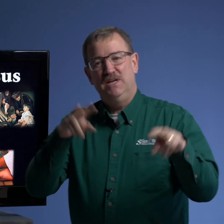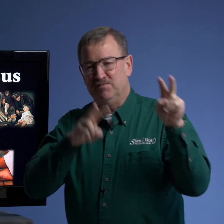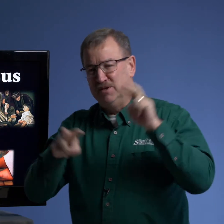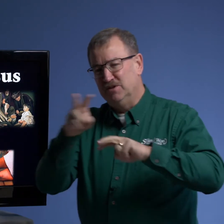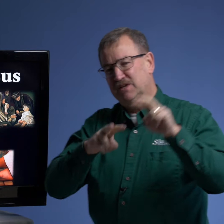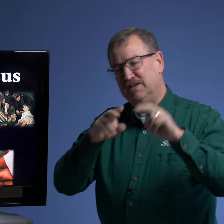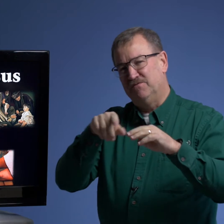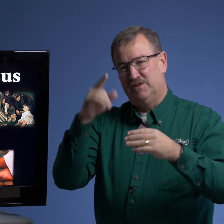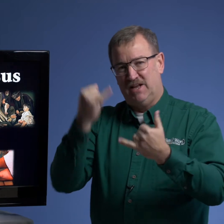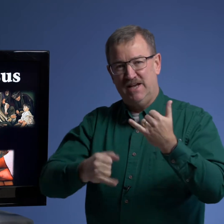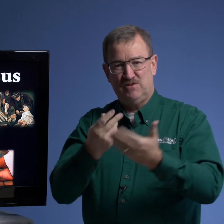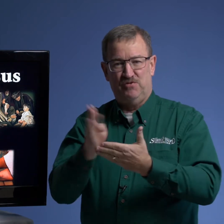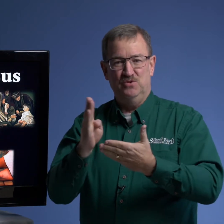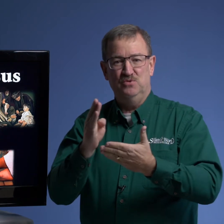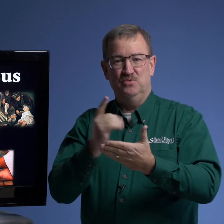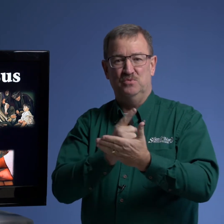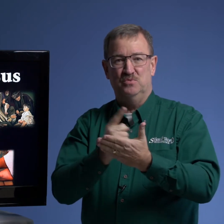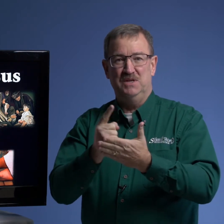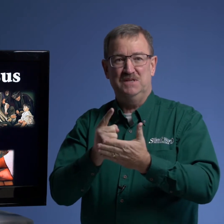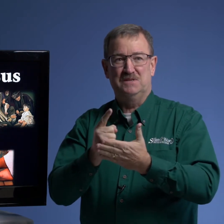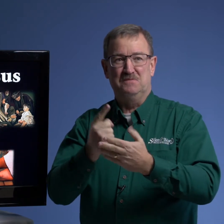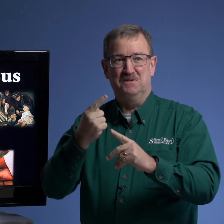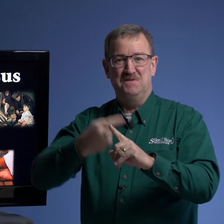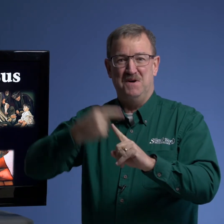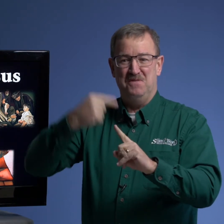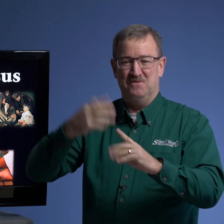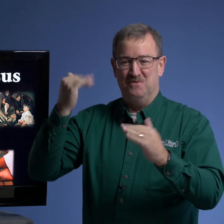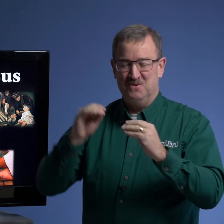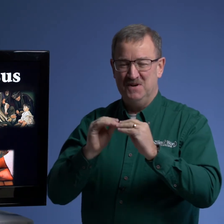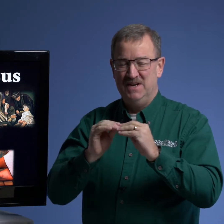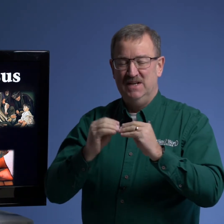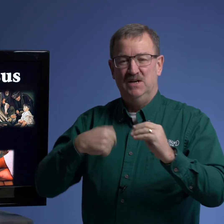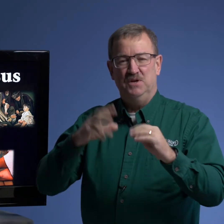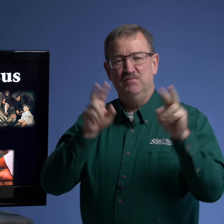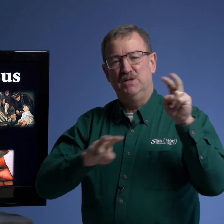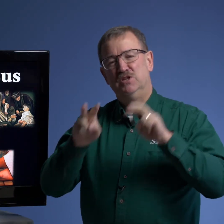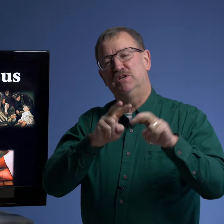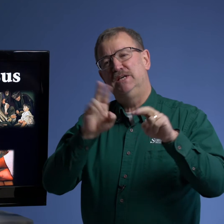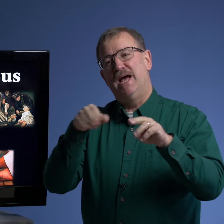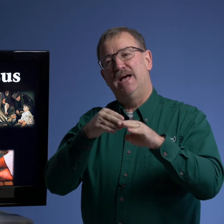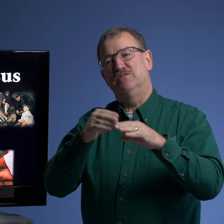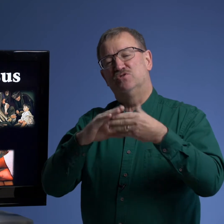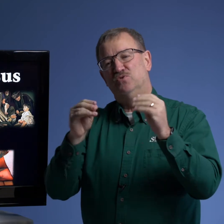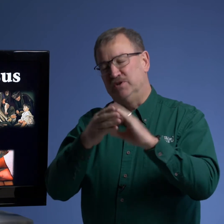have been looking for the last few weeks really month or more we have been looking at stories